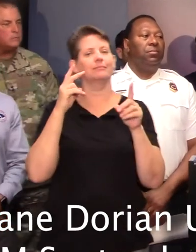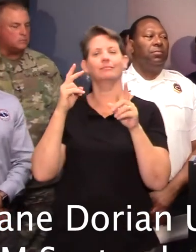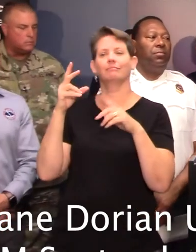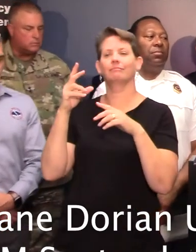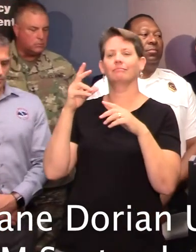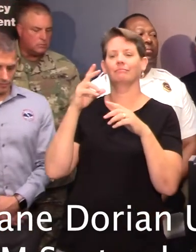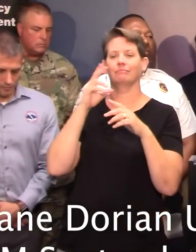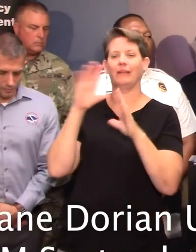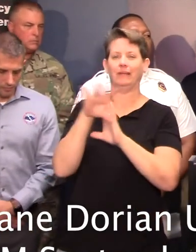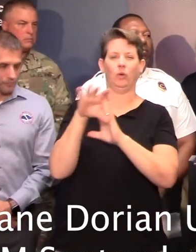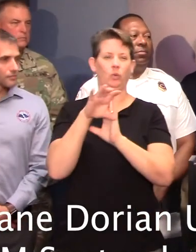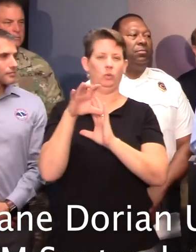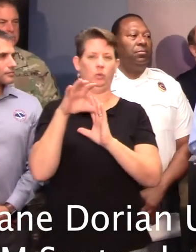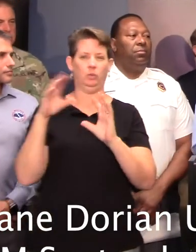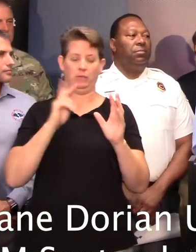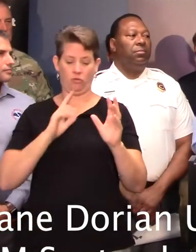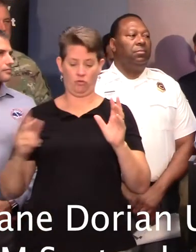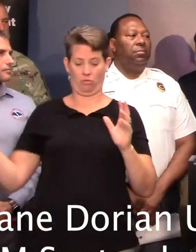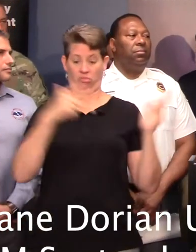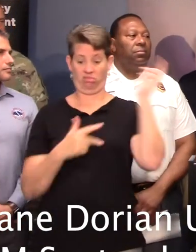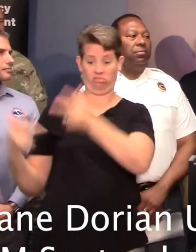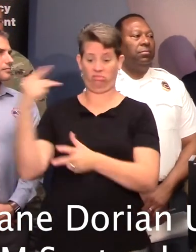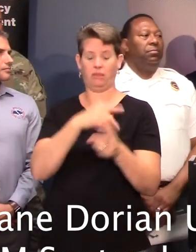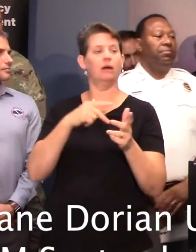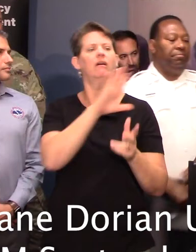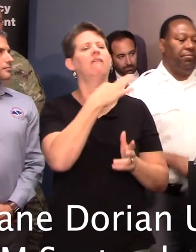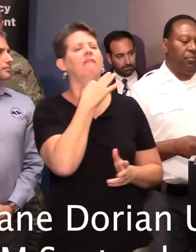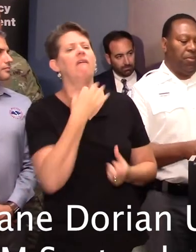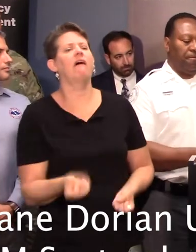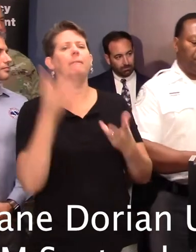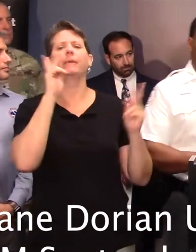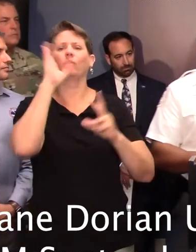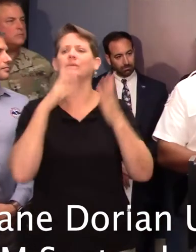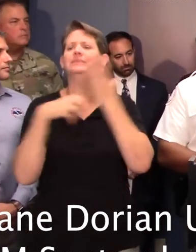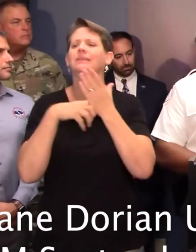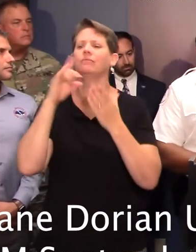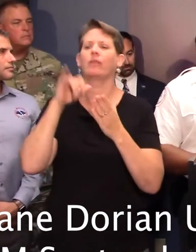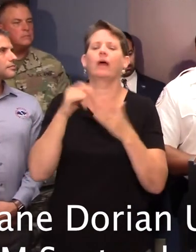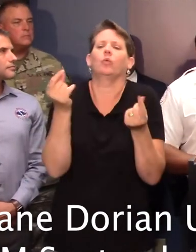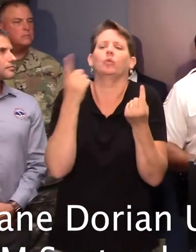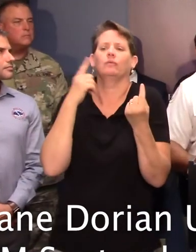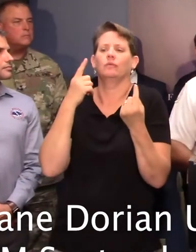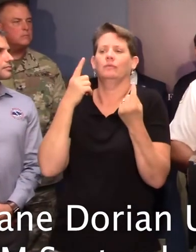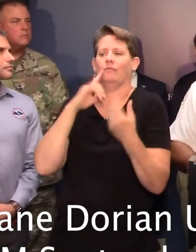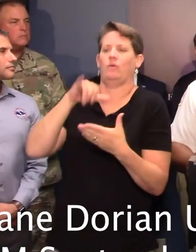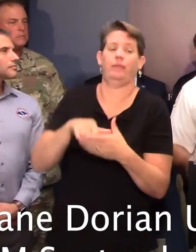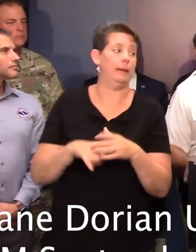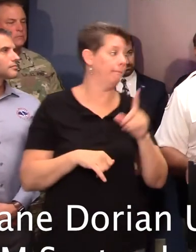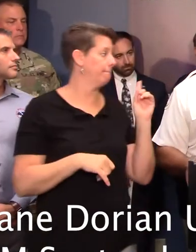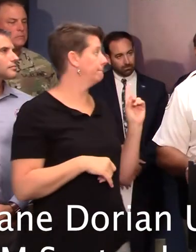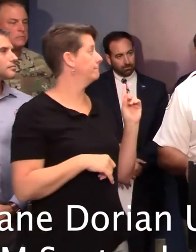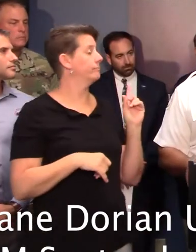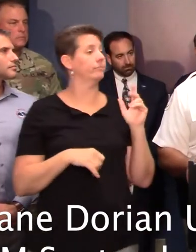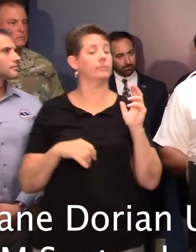medians during the evacuation. Any idea how many people will be ticketed, or is there any more information about the enforcement? The meeting crossing